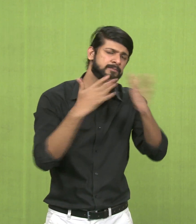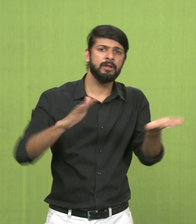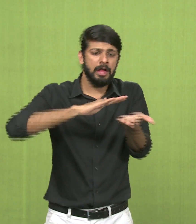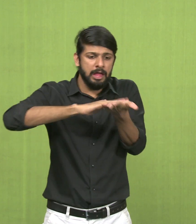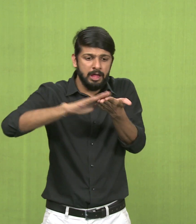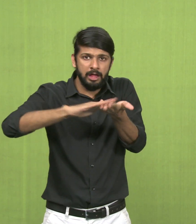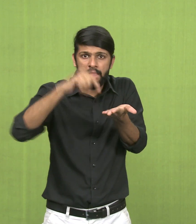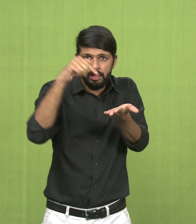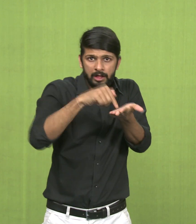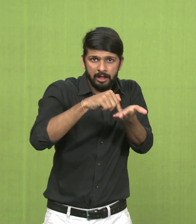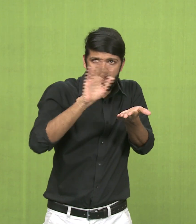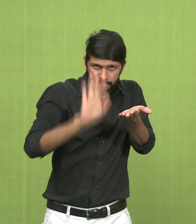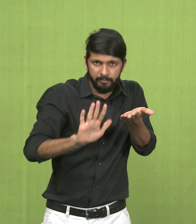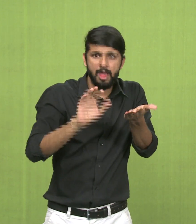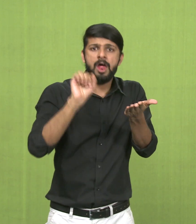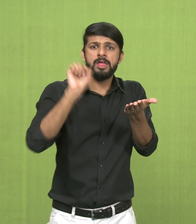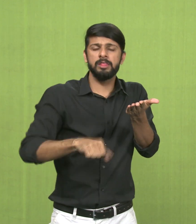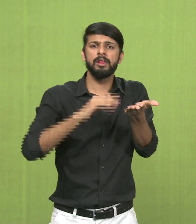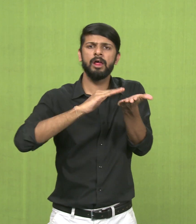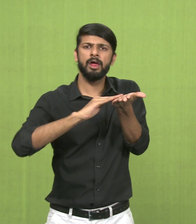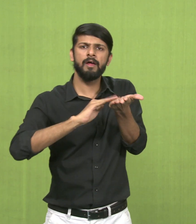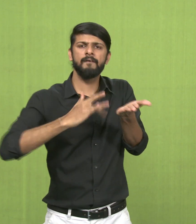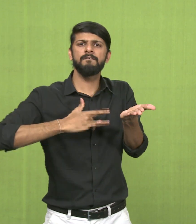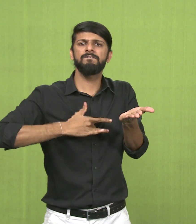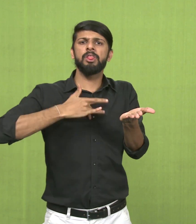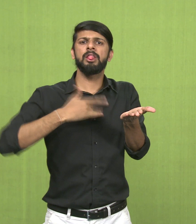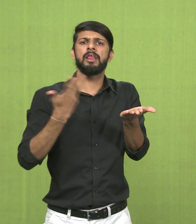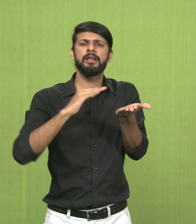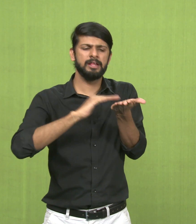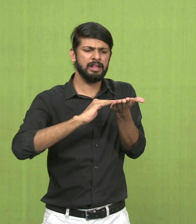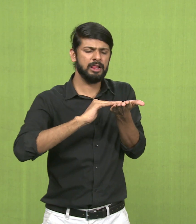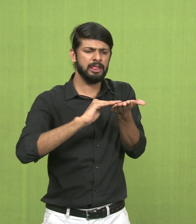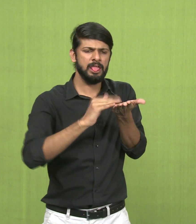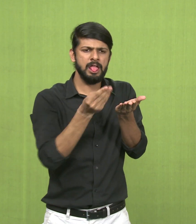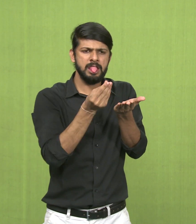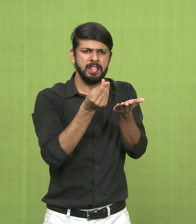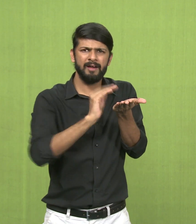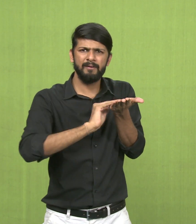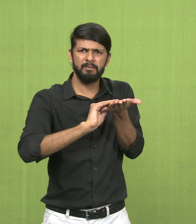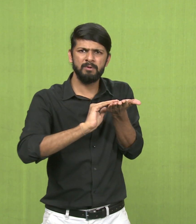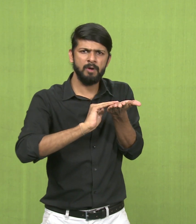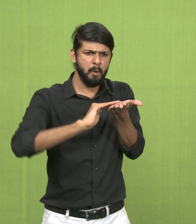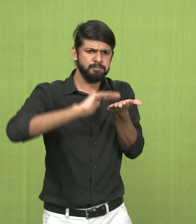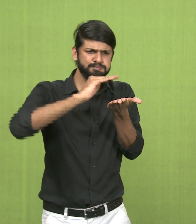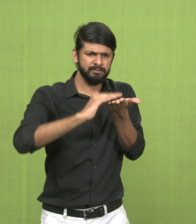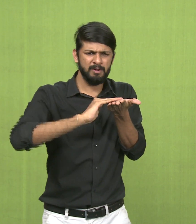of surfaces, could be the wall, could be the floor, etc. And this quality can be seen and felt.